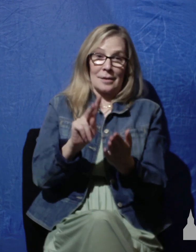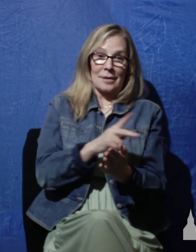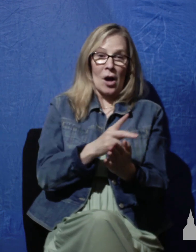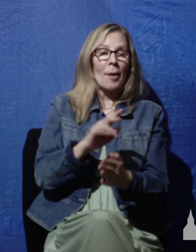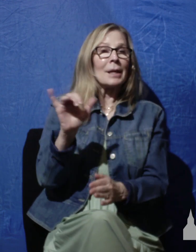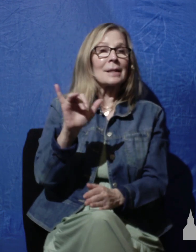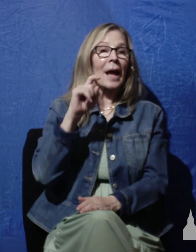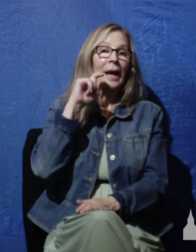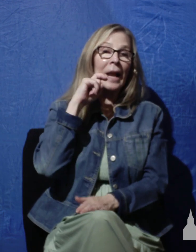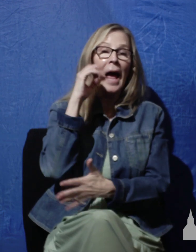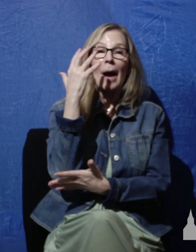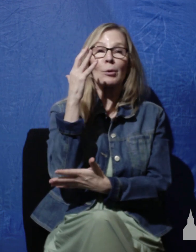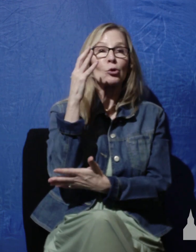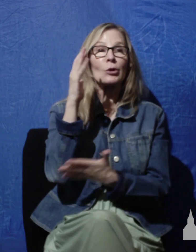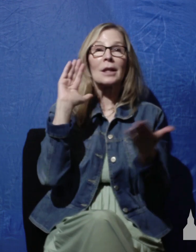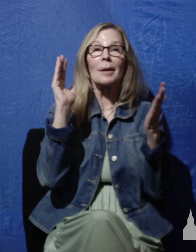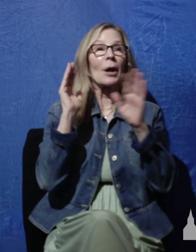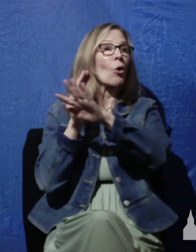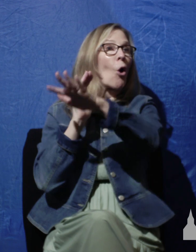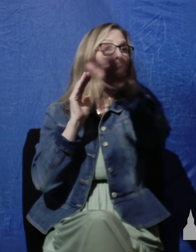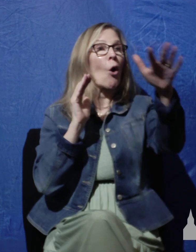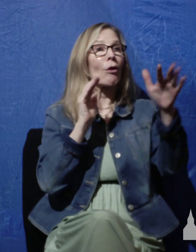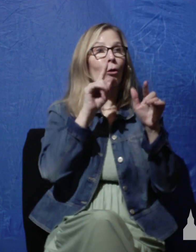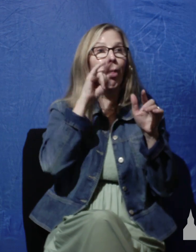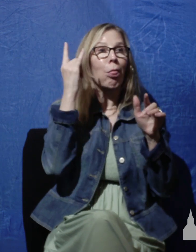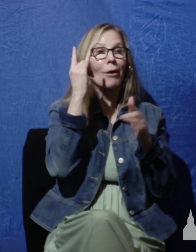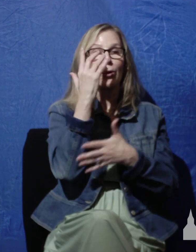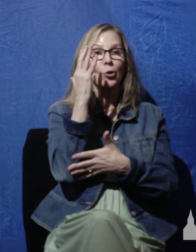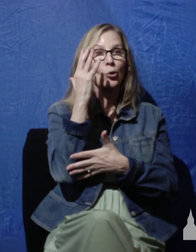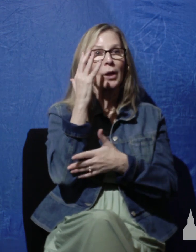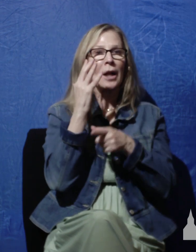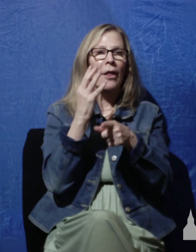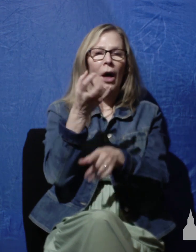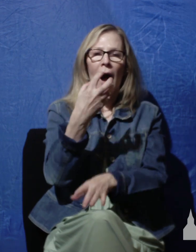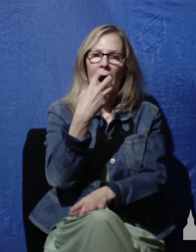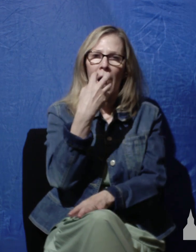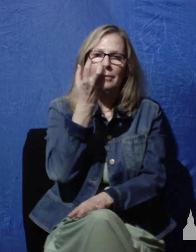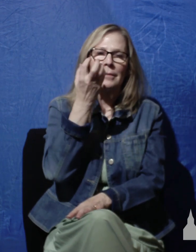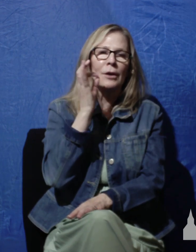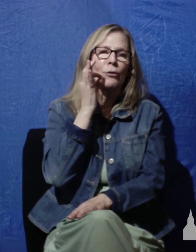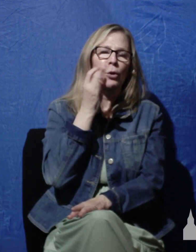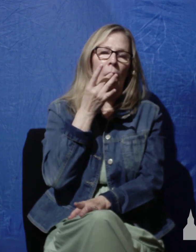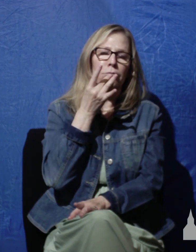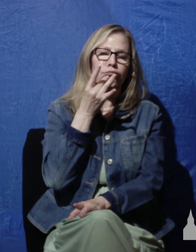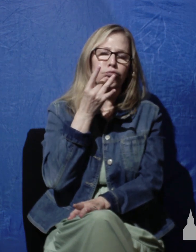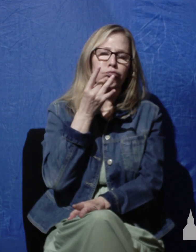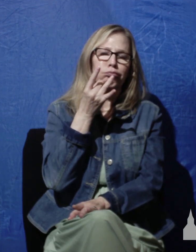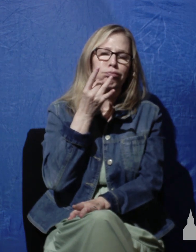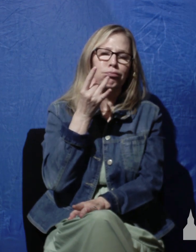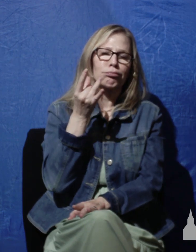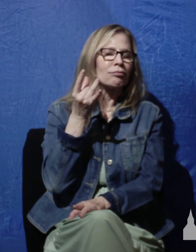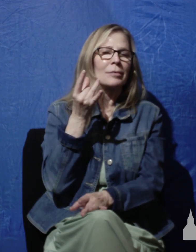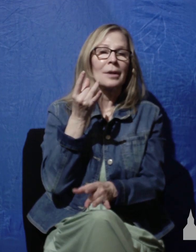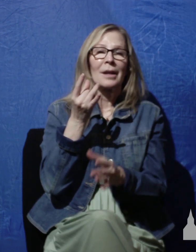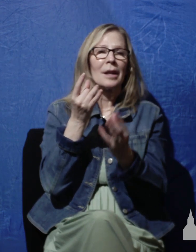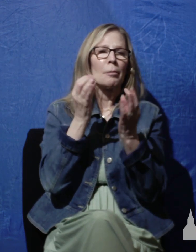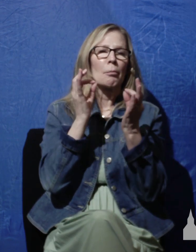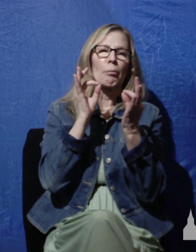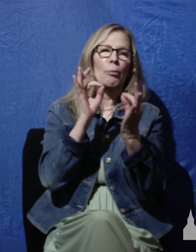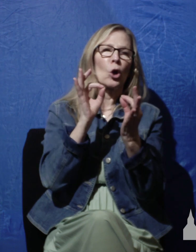the world, and its golden fruit has a flavor such as no fruit ever bears unless it has been ripened in the full